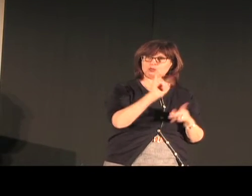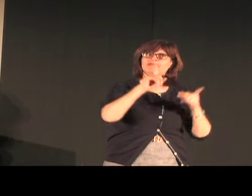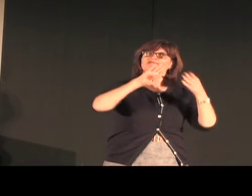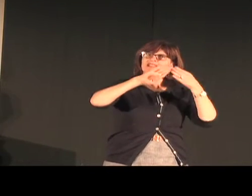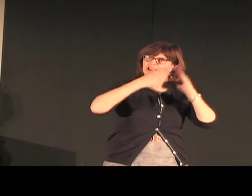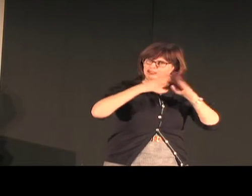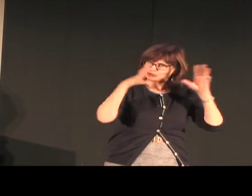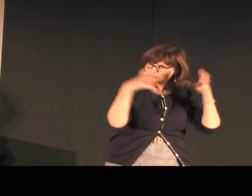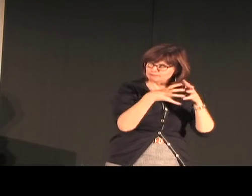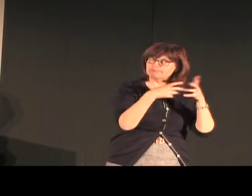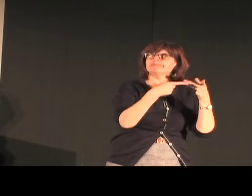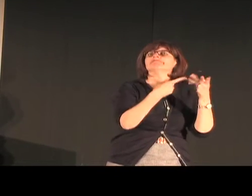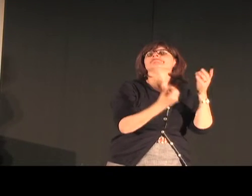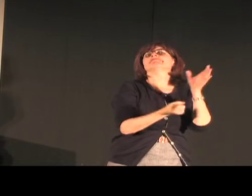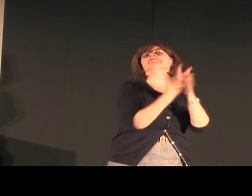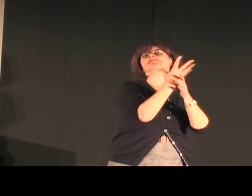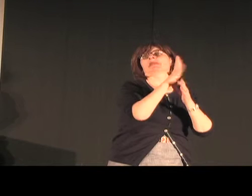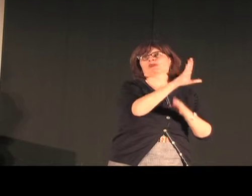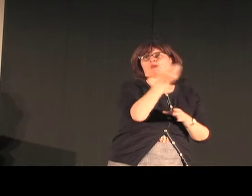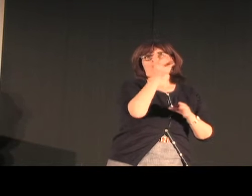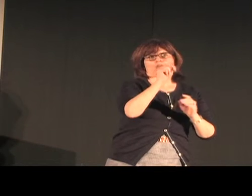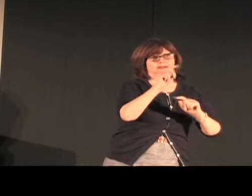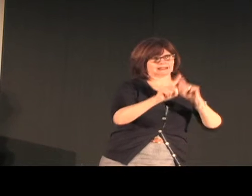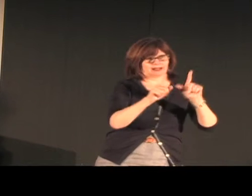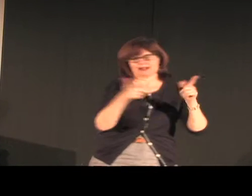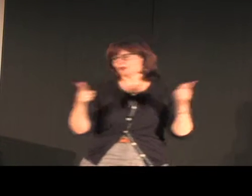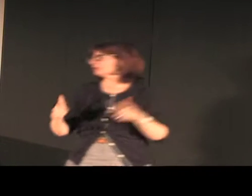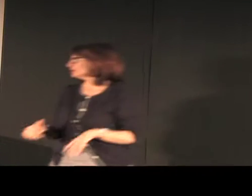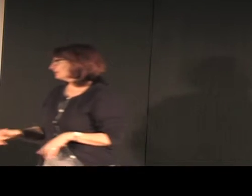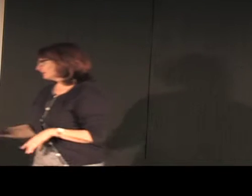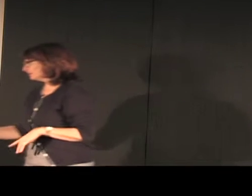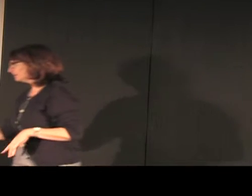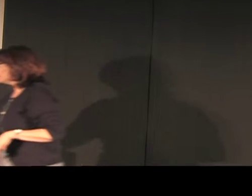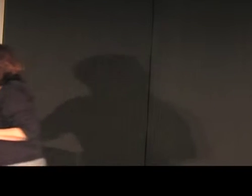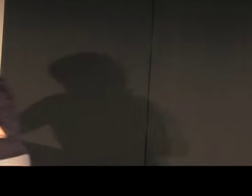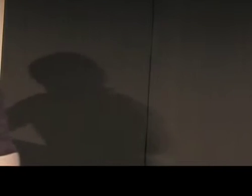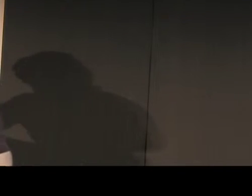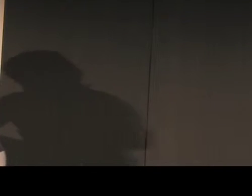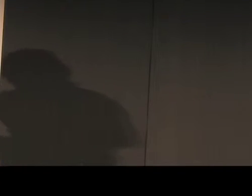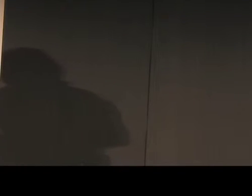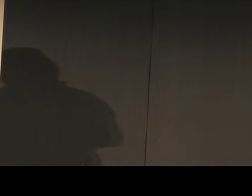In Ghana, there's another village where emerging sign language is being studied.